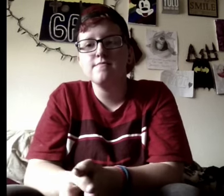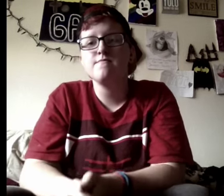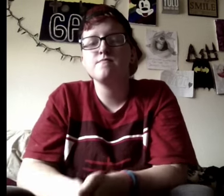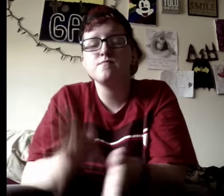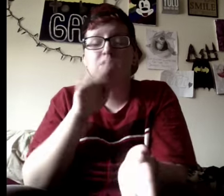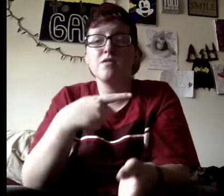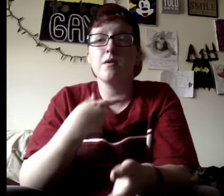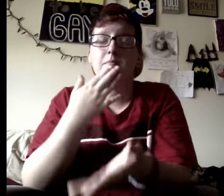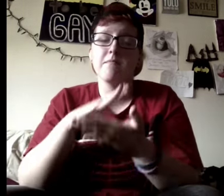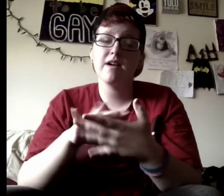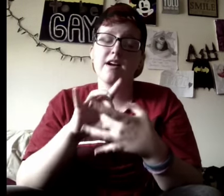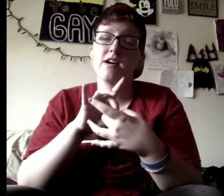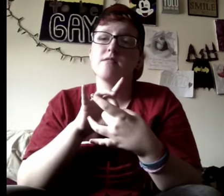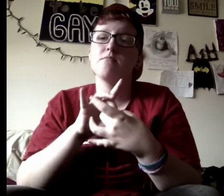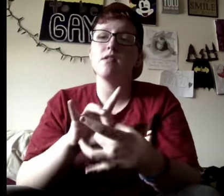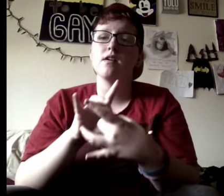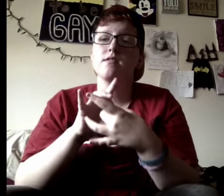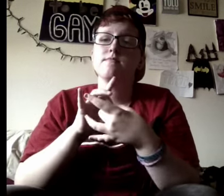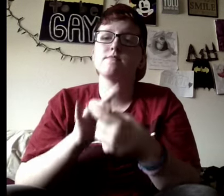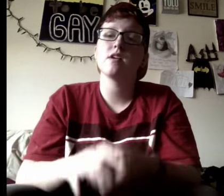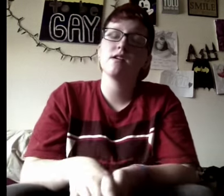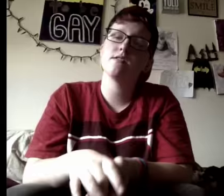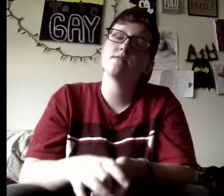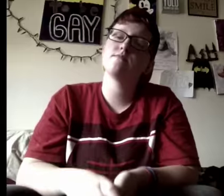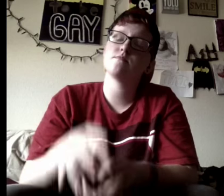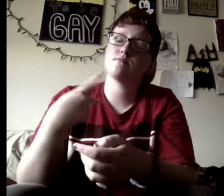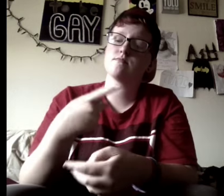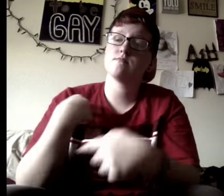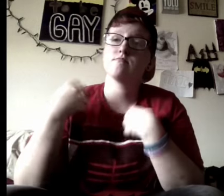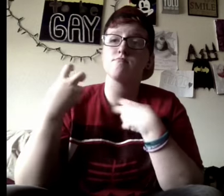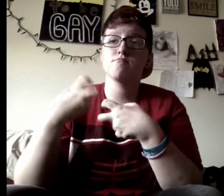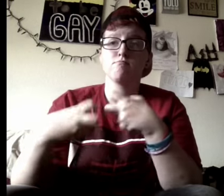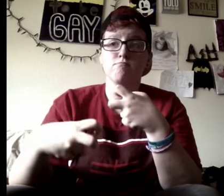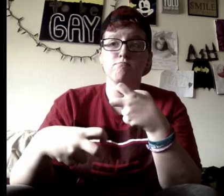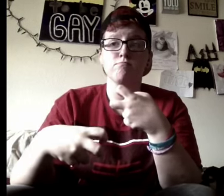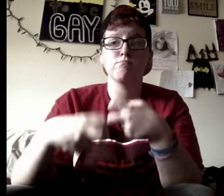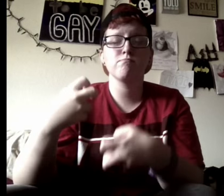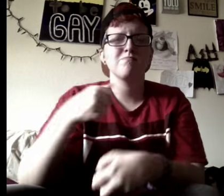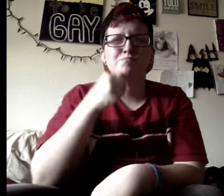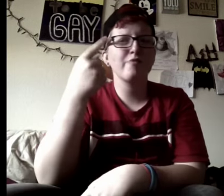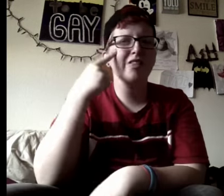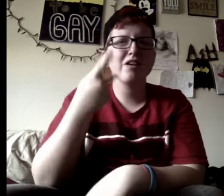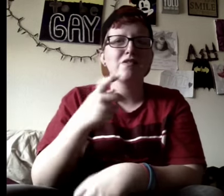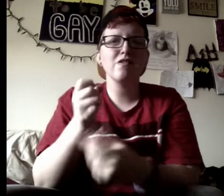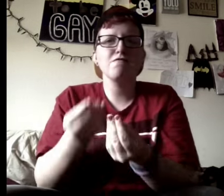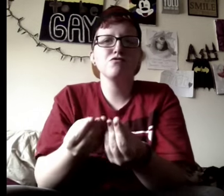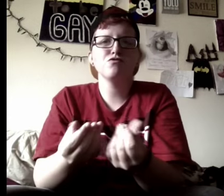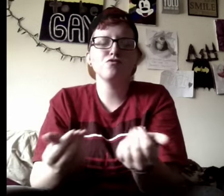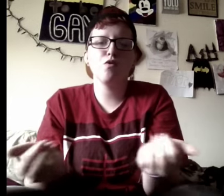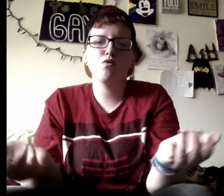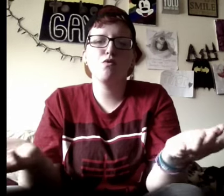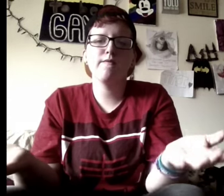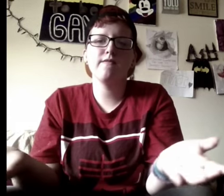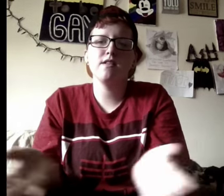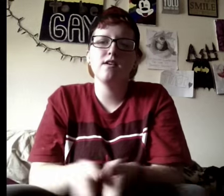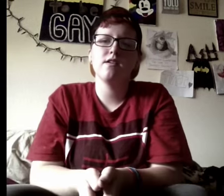cause baby, now we got bad life, and now we got problems, and I don't think we can solve them,